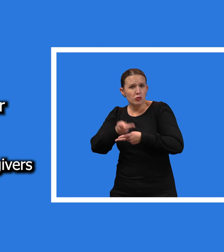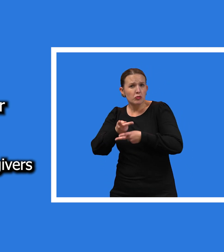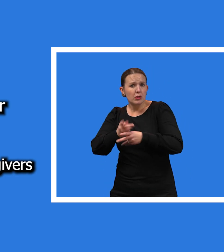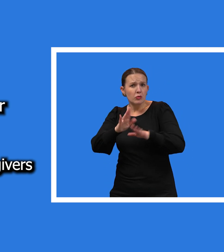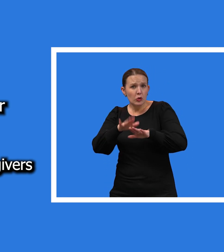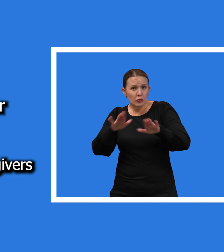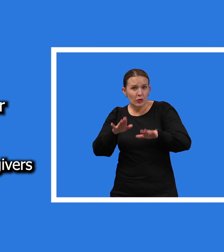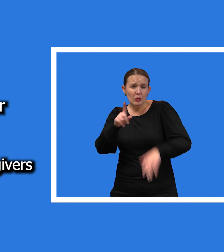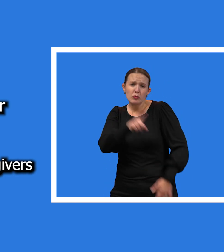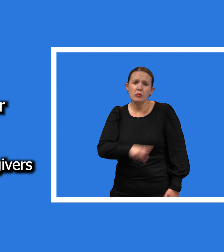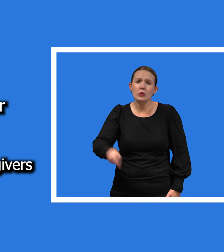Need to Know